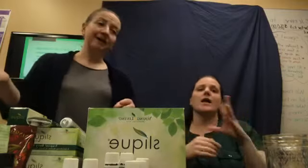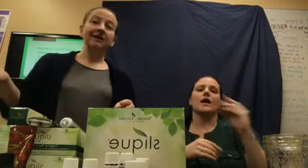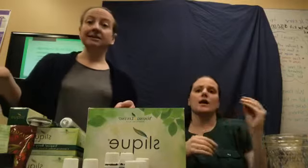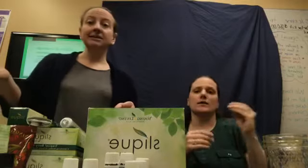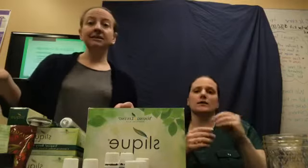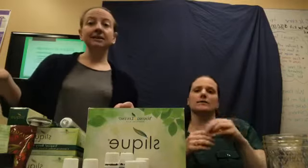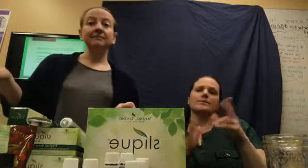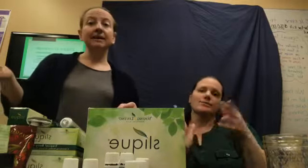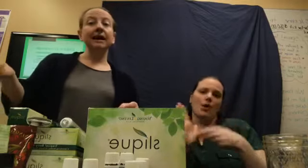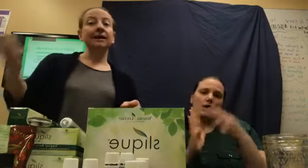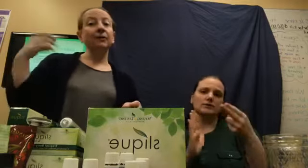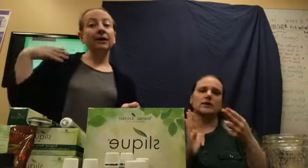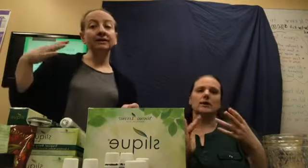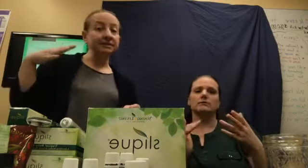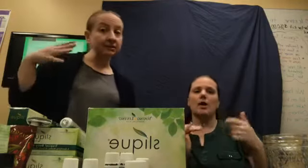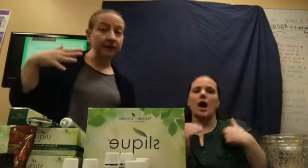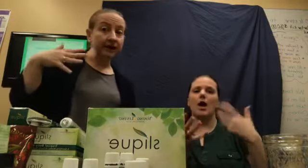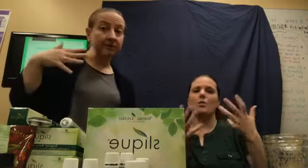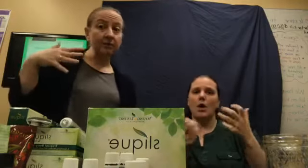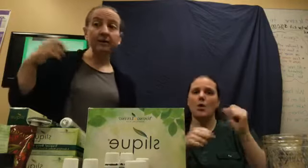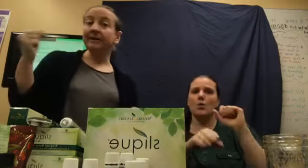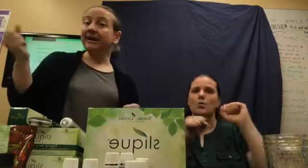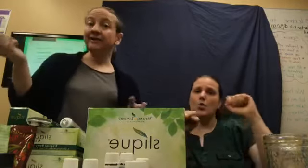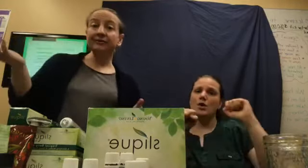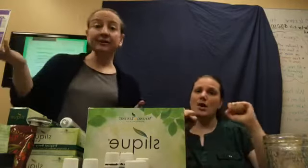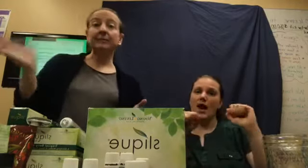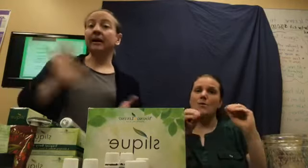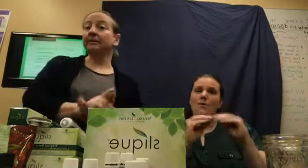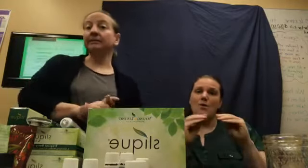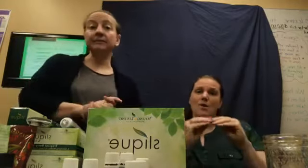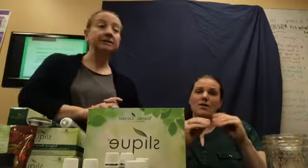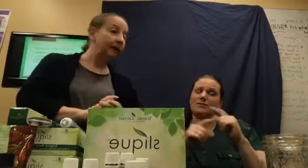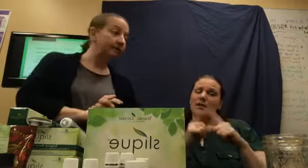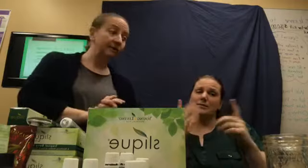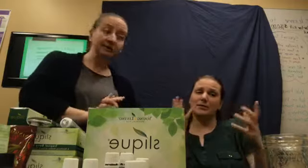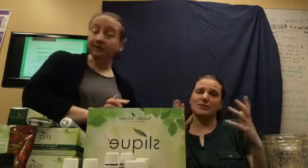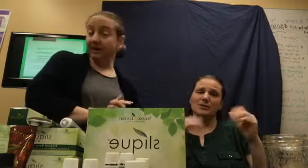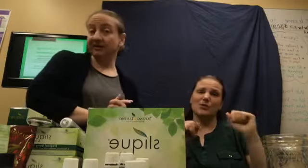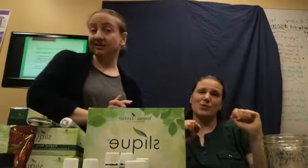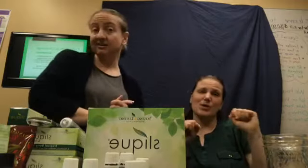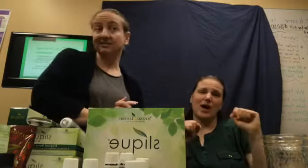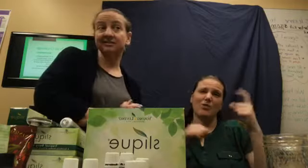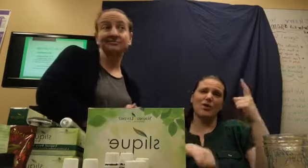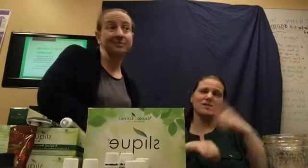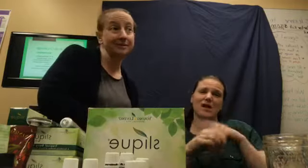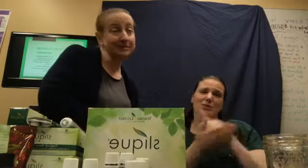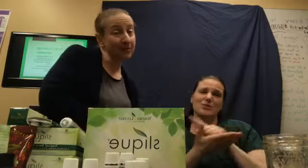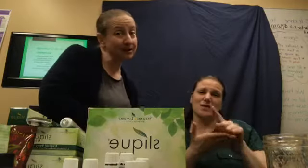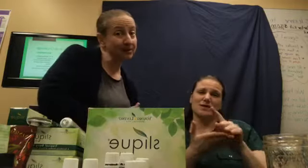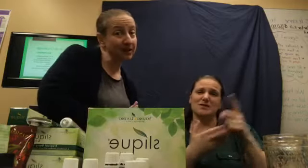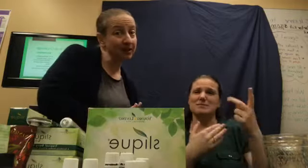Honestly, I wanted to work out more. But, I only probably worked out once a week. Maybe twice a week.